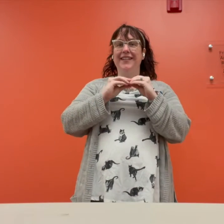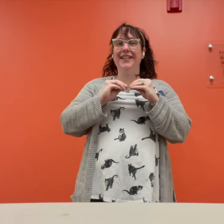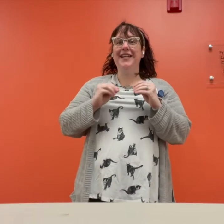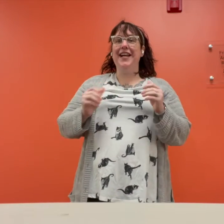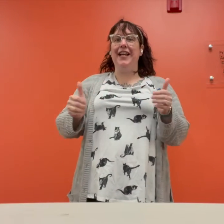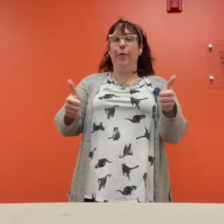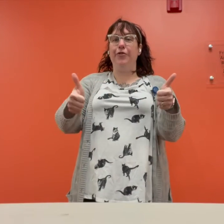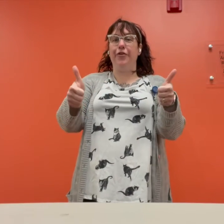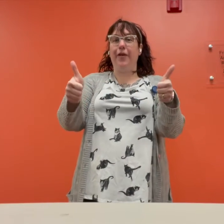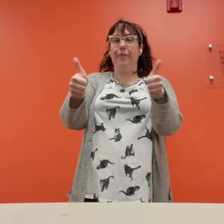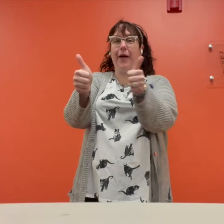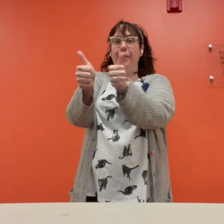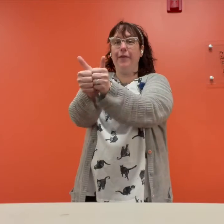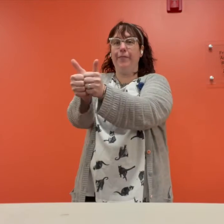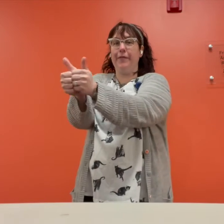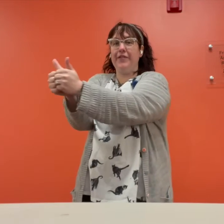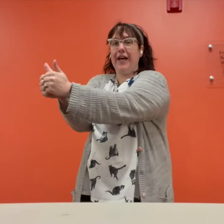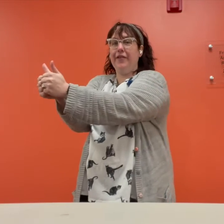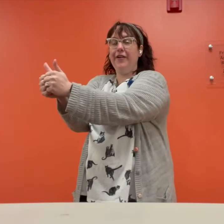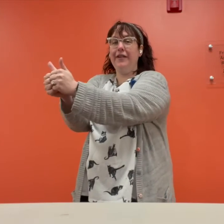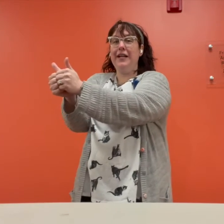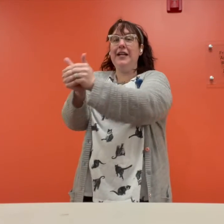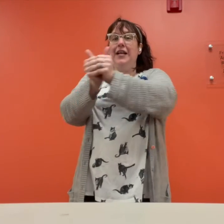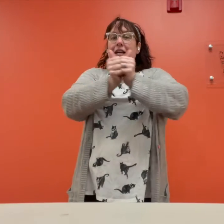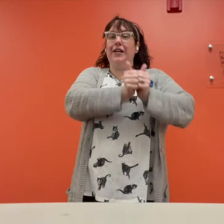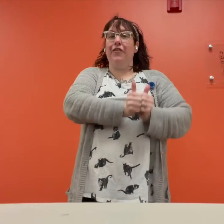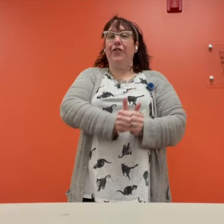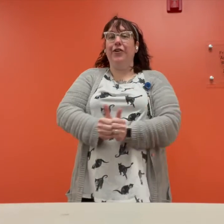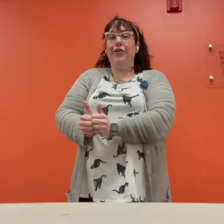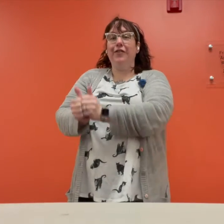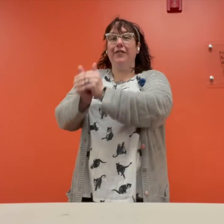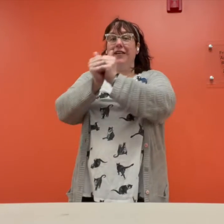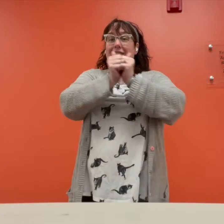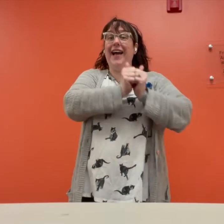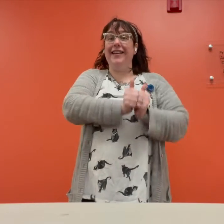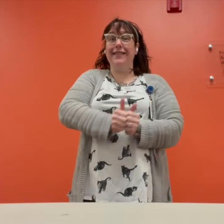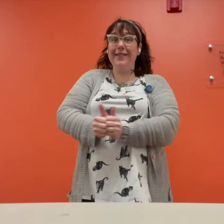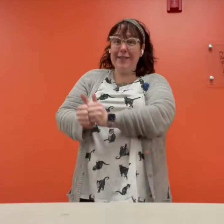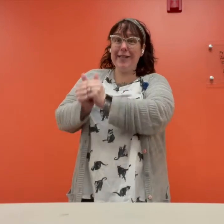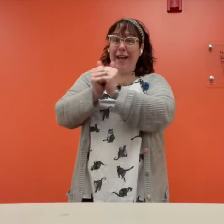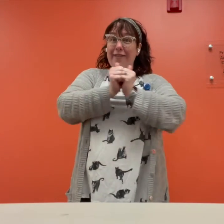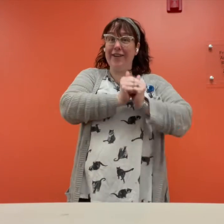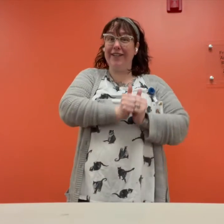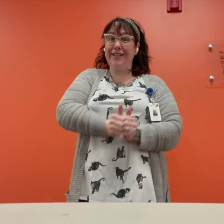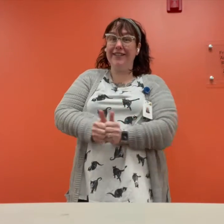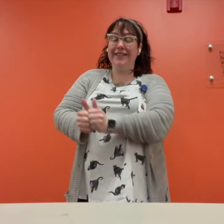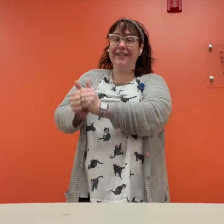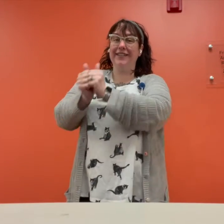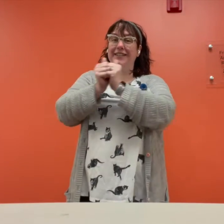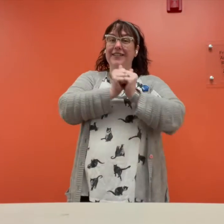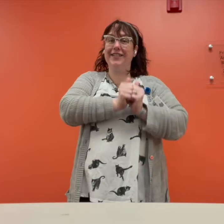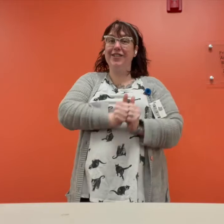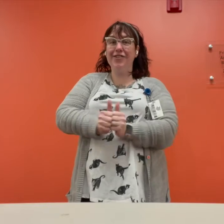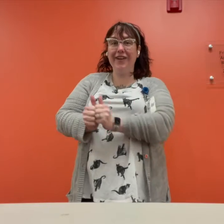Now put your thumbs up, put them together in a circle. That is together. Great.